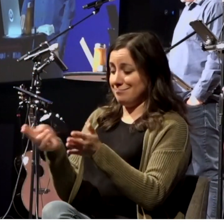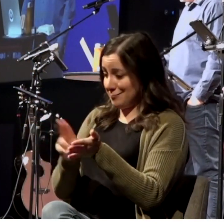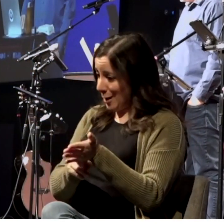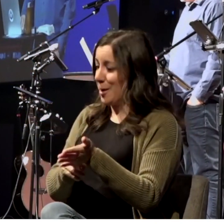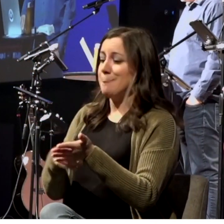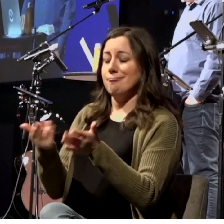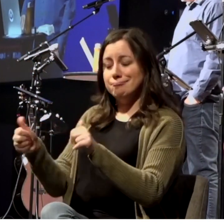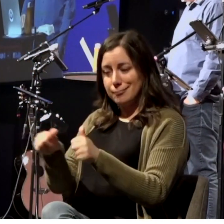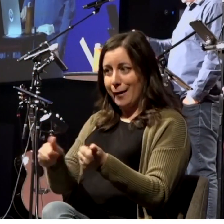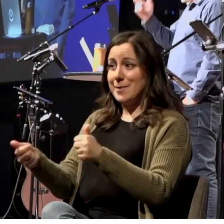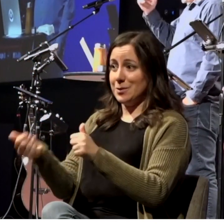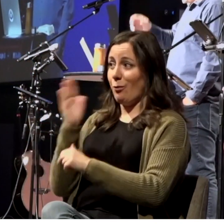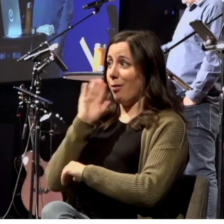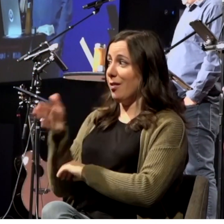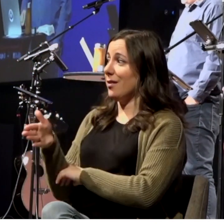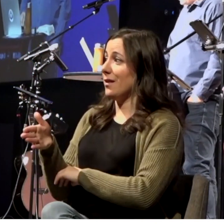and the people that are irritated me